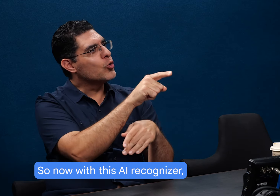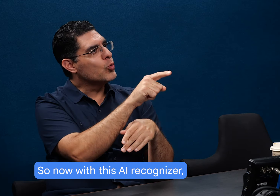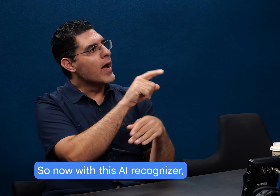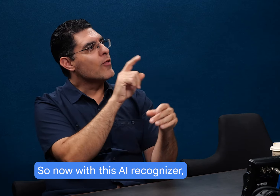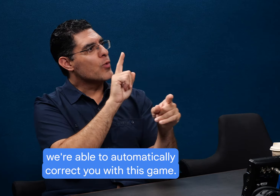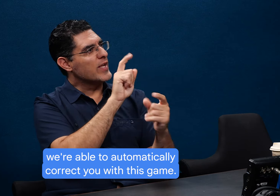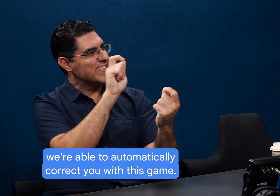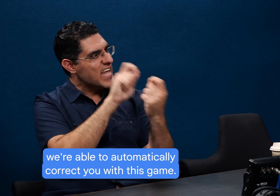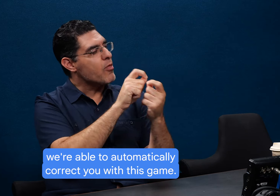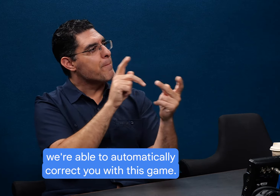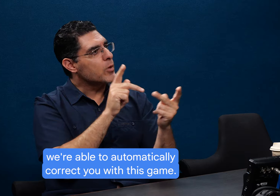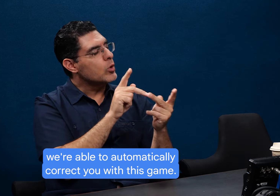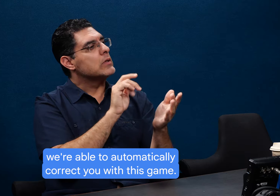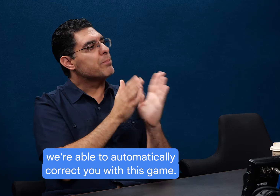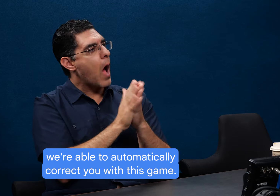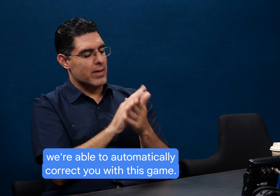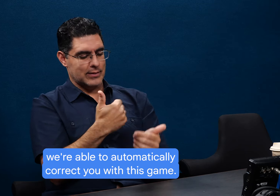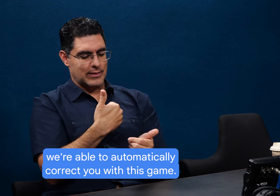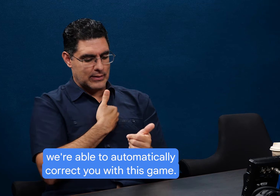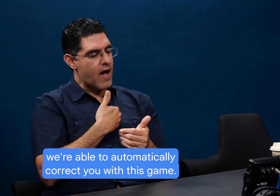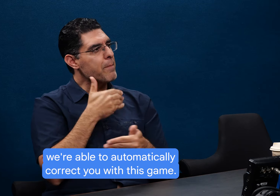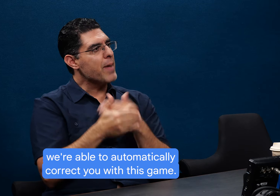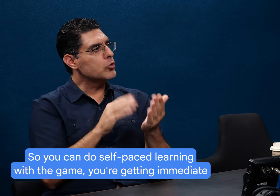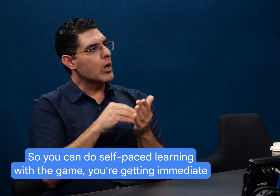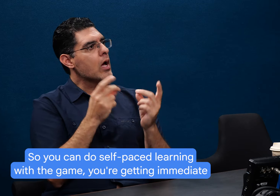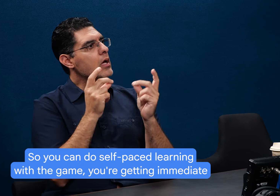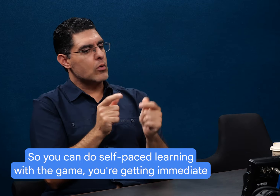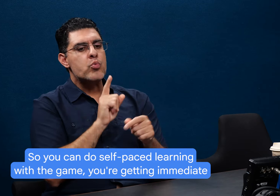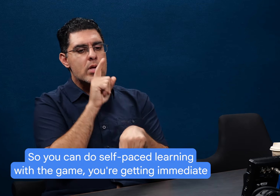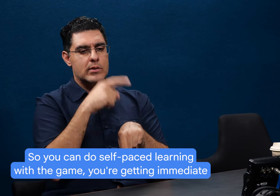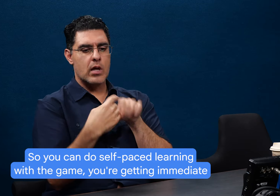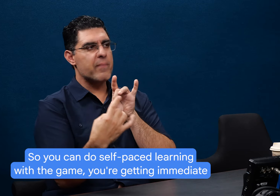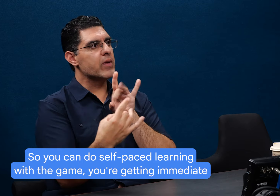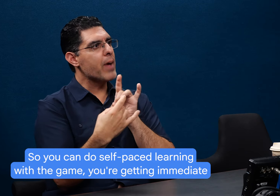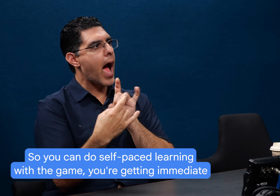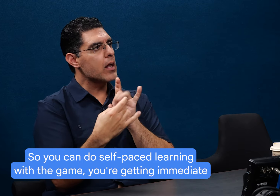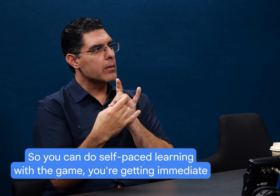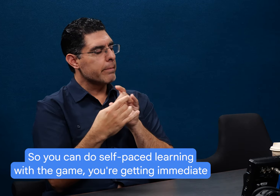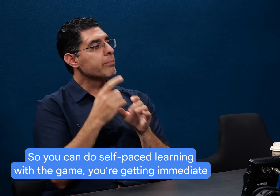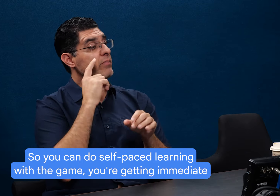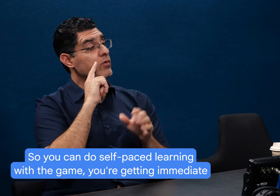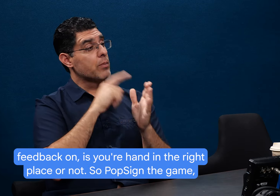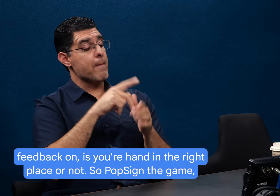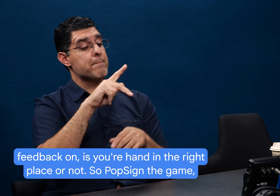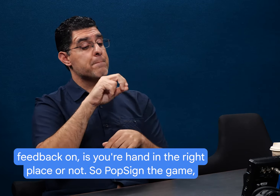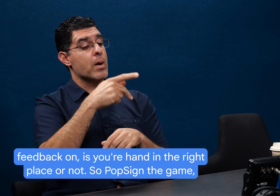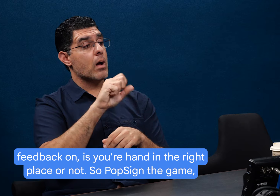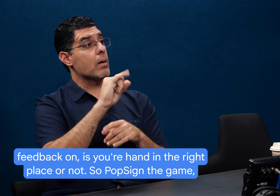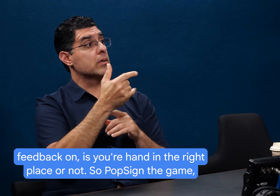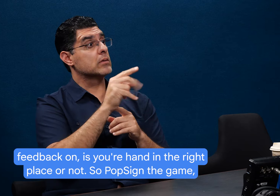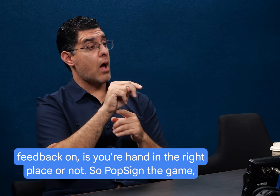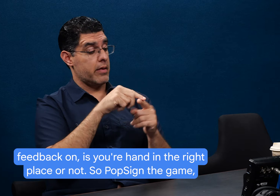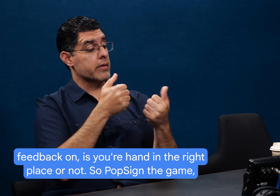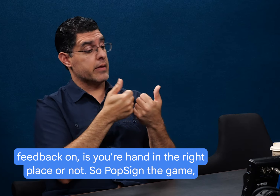we're automatic, we're able to automatically correct you with this game. Uh, so you can do self-paced learning with the game. You're getting immediate feedback on, is your